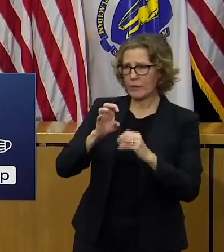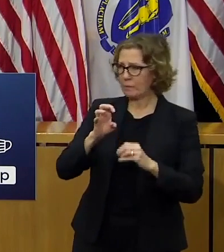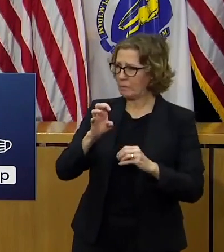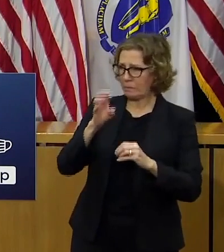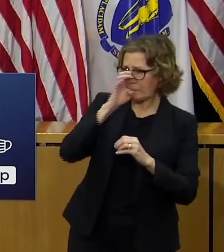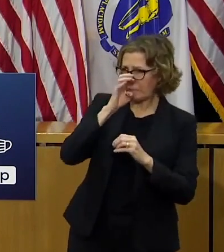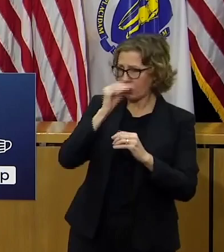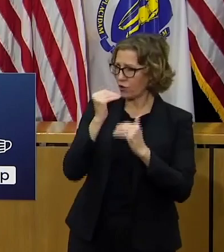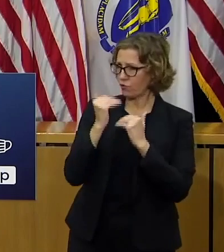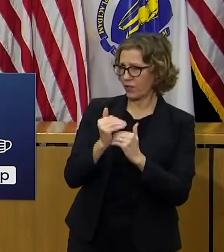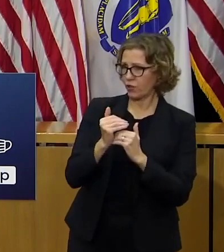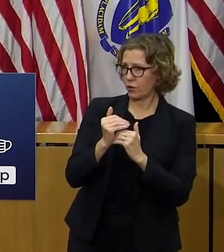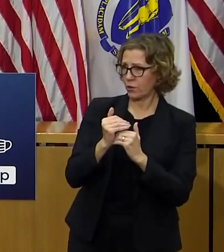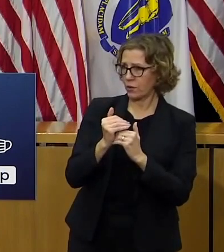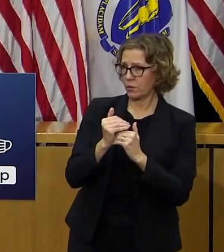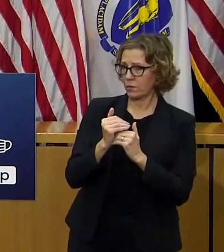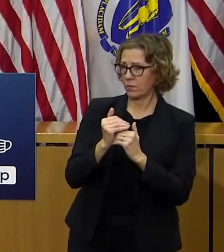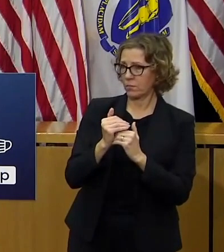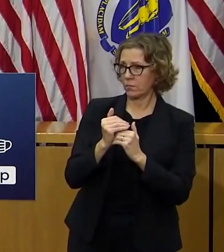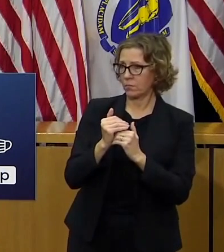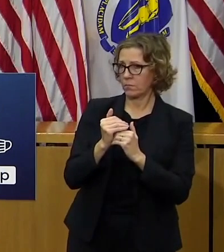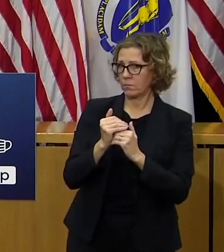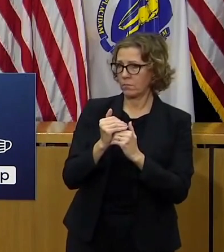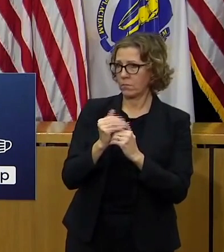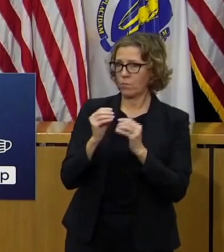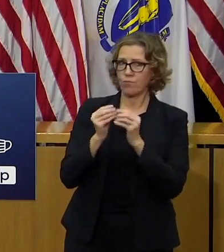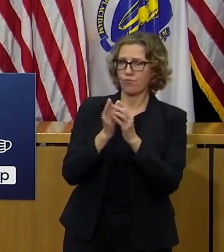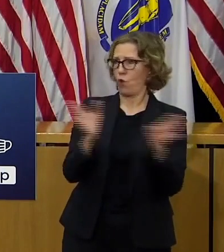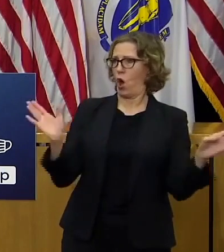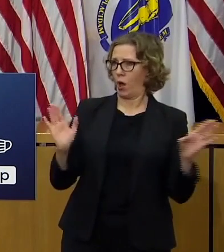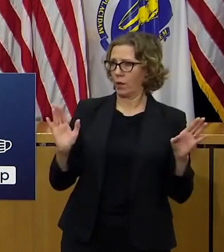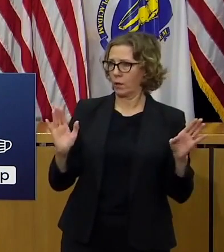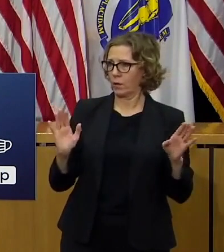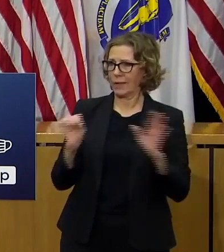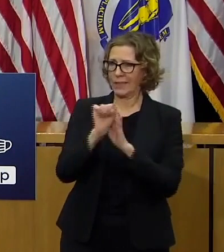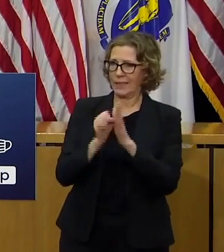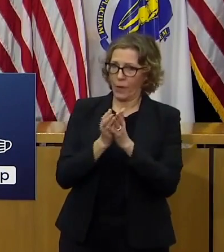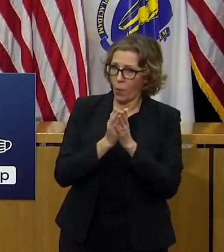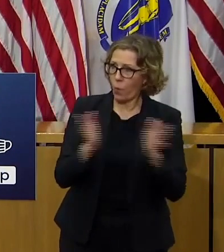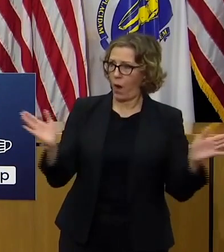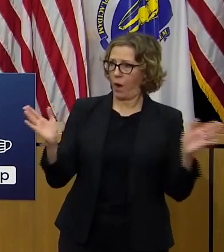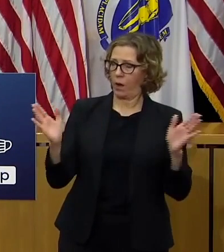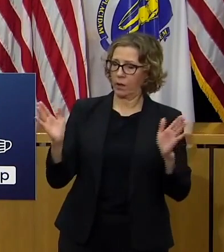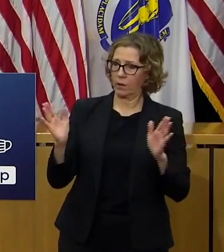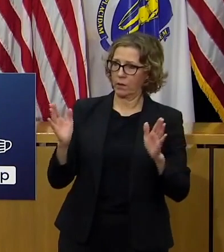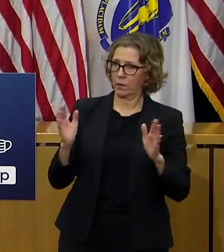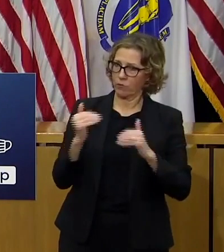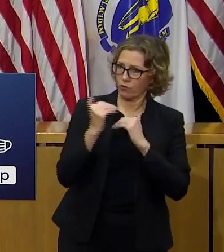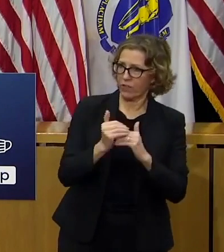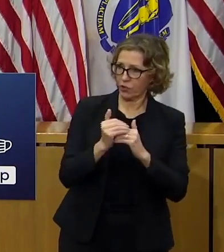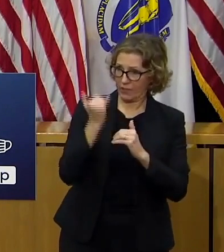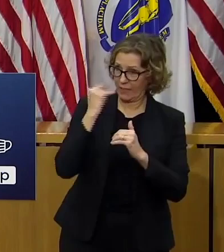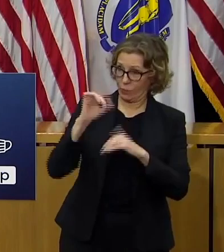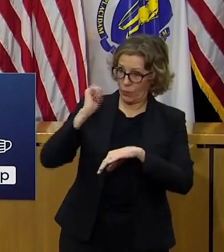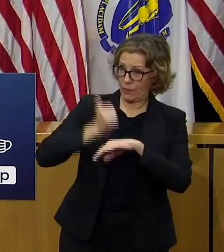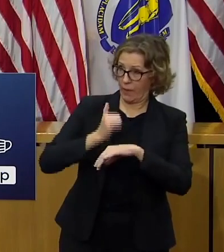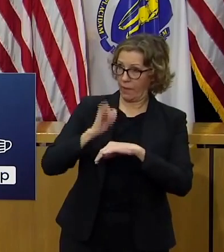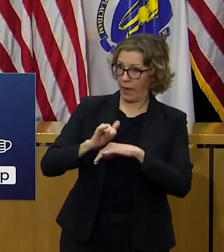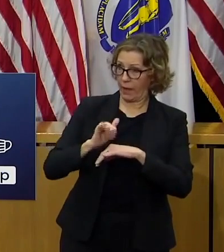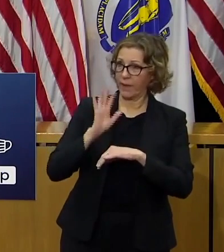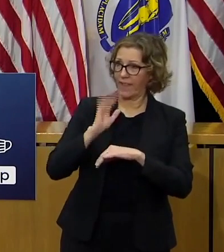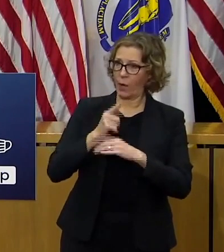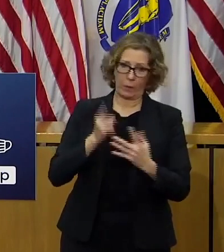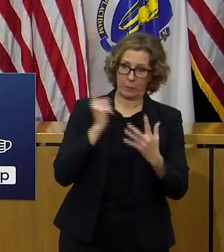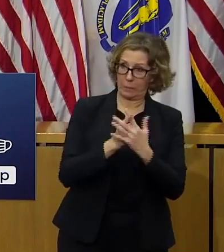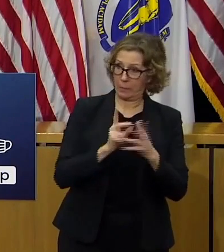non-targeted broad restrictions that will make people second against their informal social gathering to kind of get